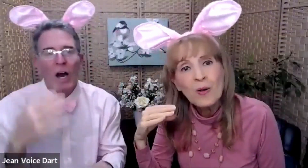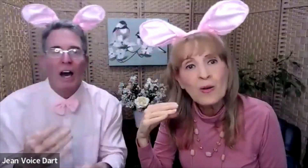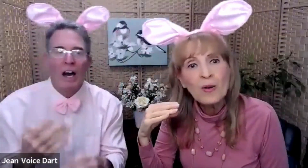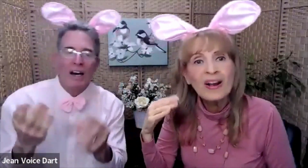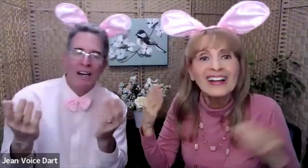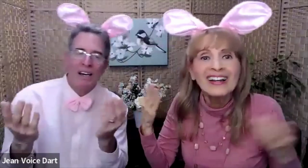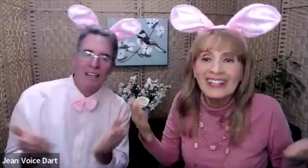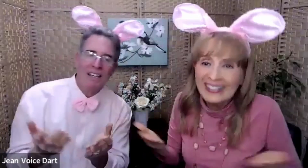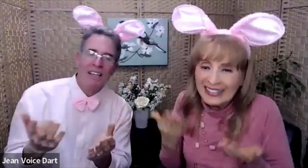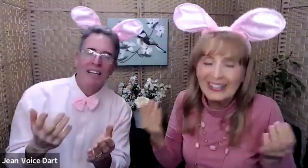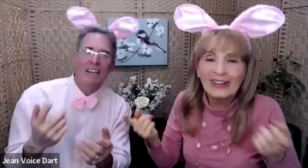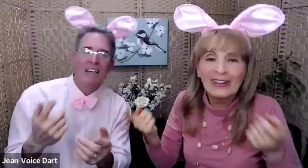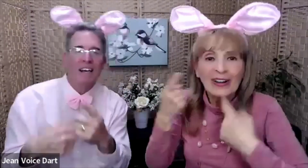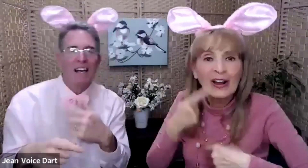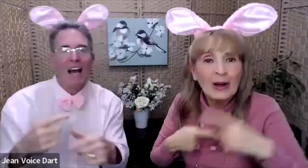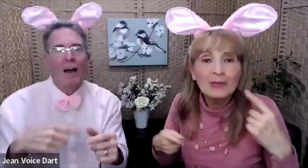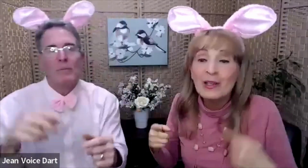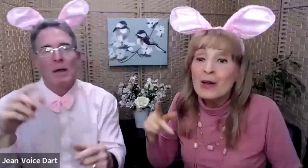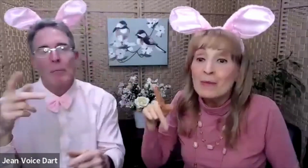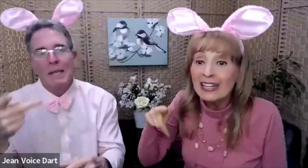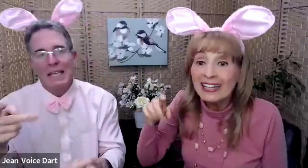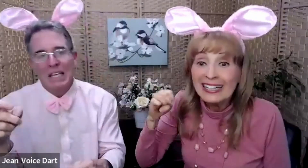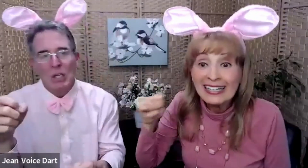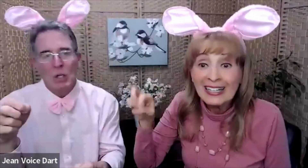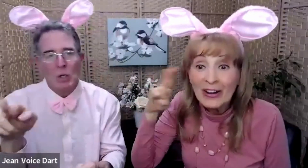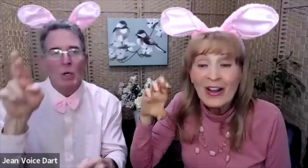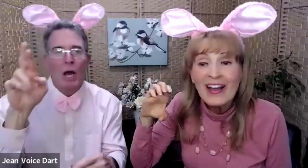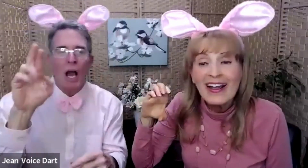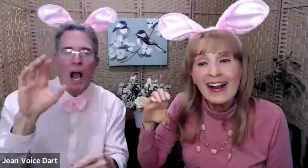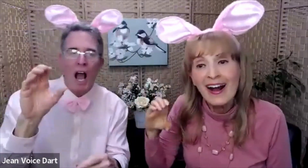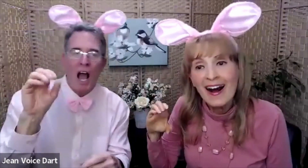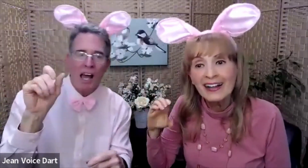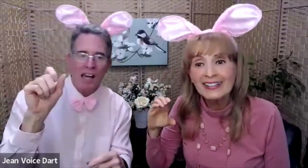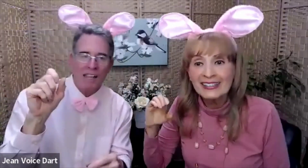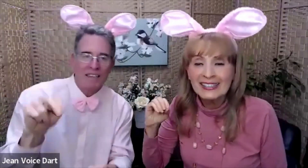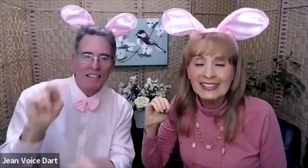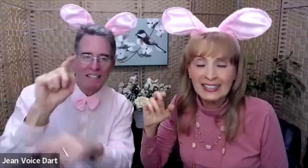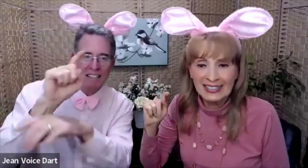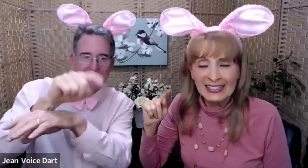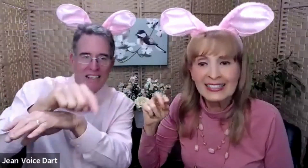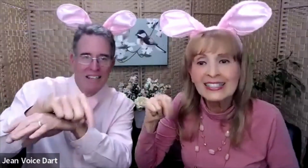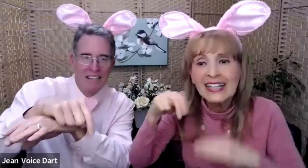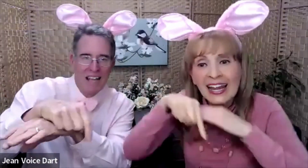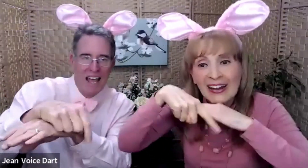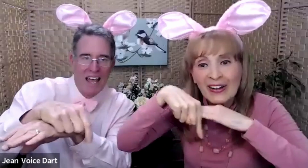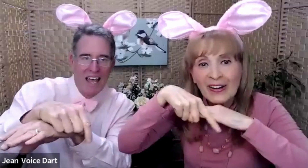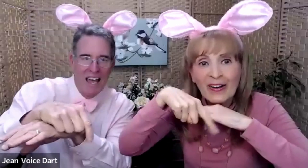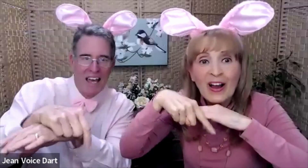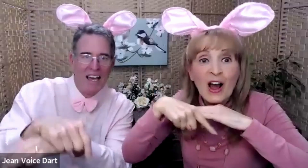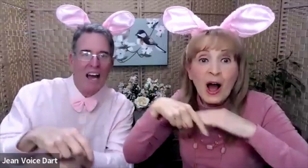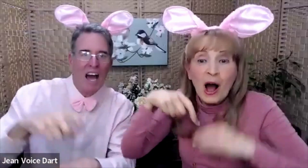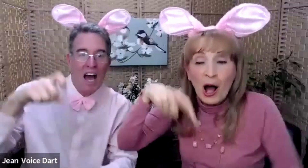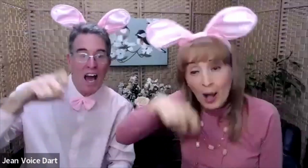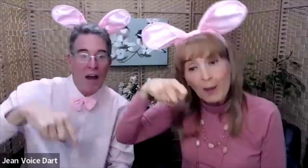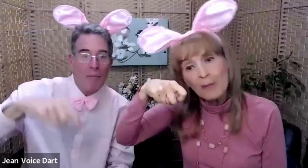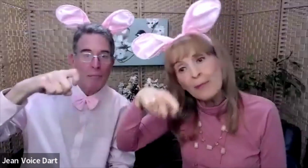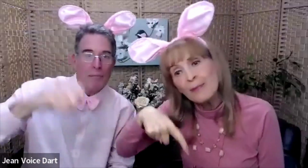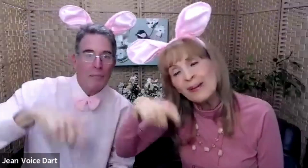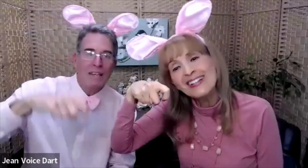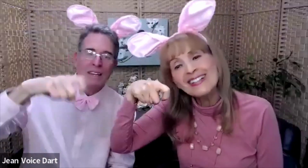Here comes Peter Cottontail. Hopping